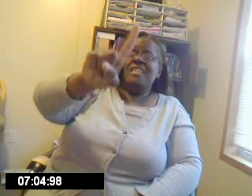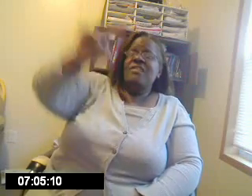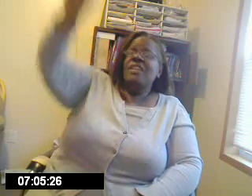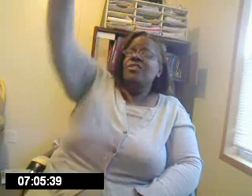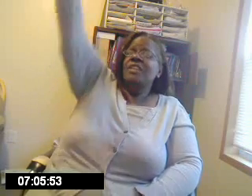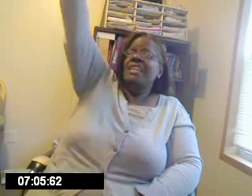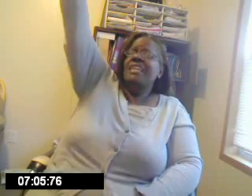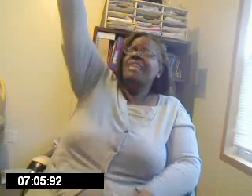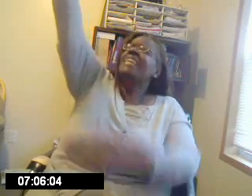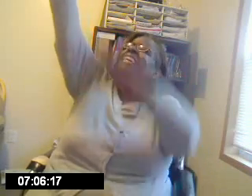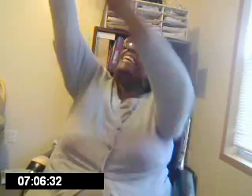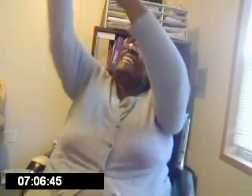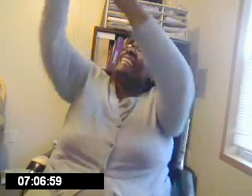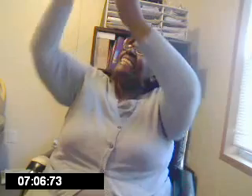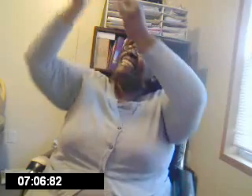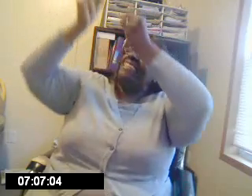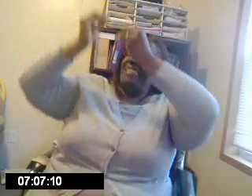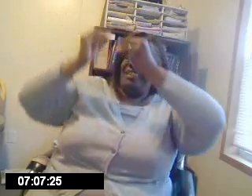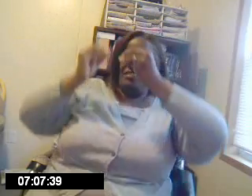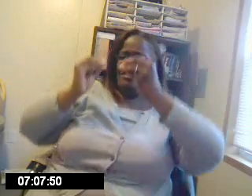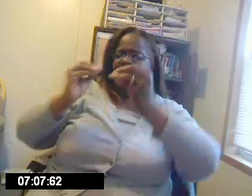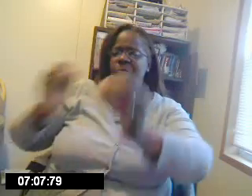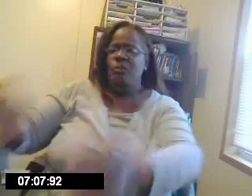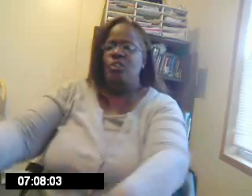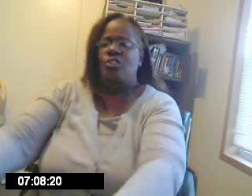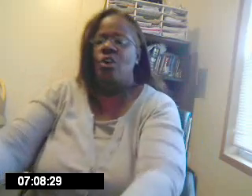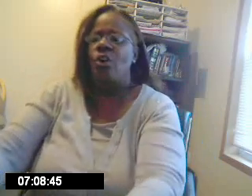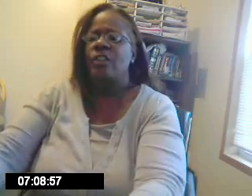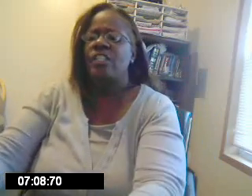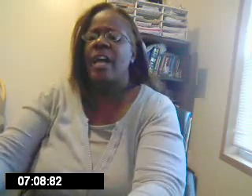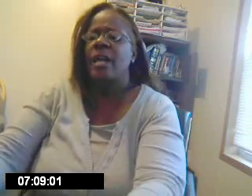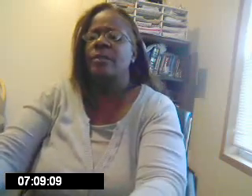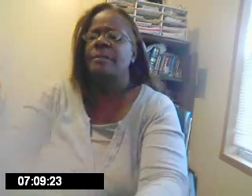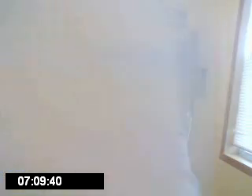index finger. He gives. Use your Jehovah Jireh.